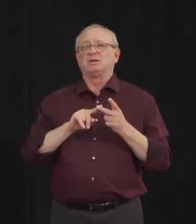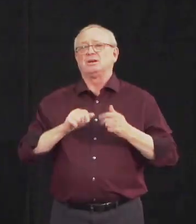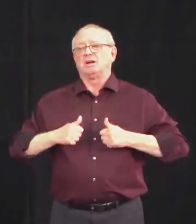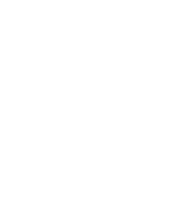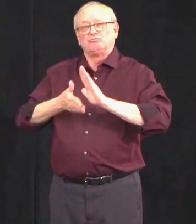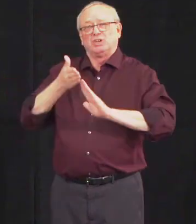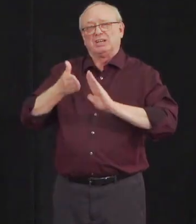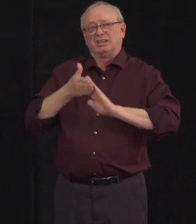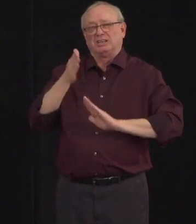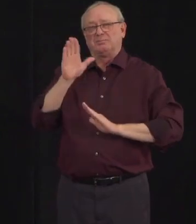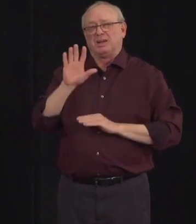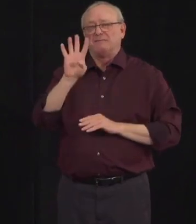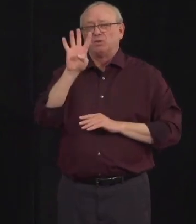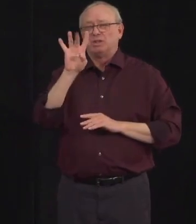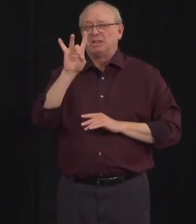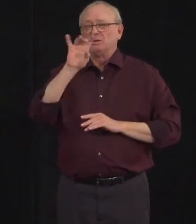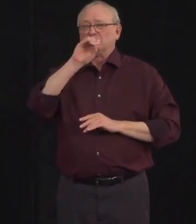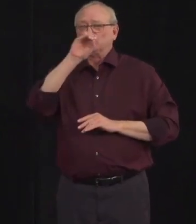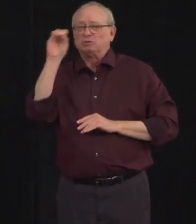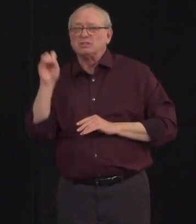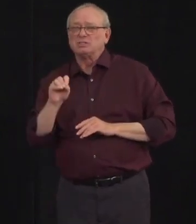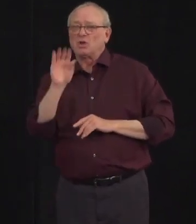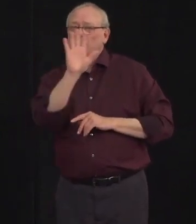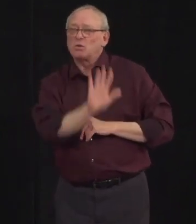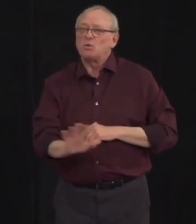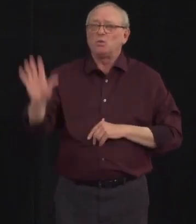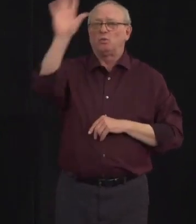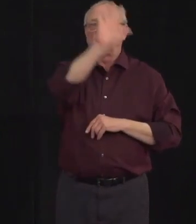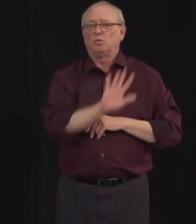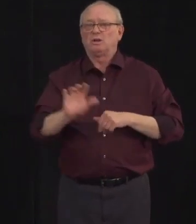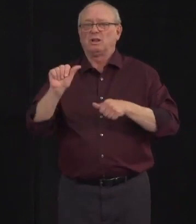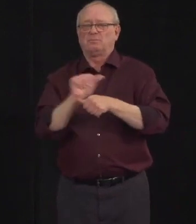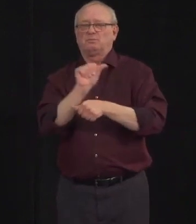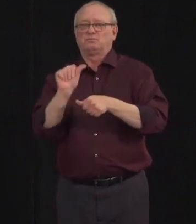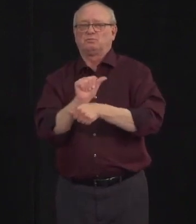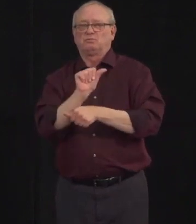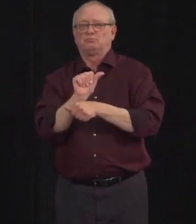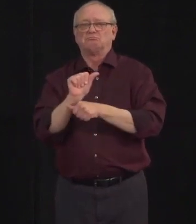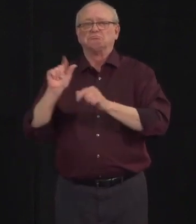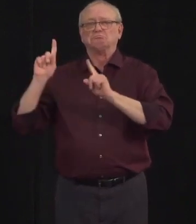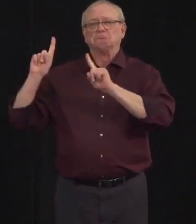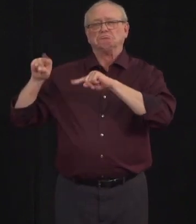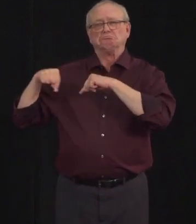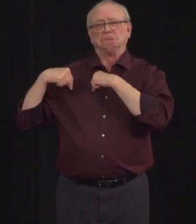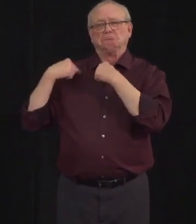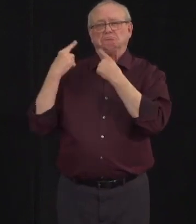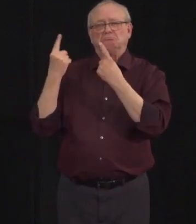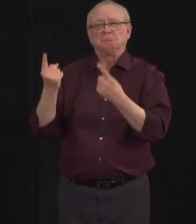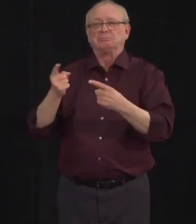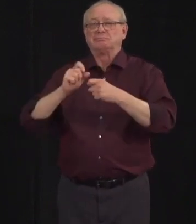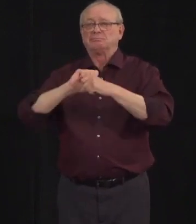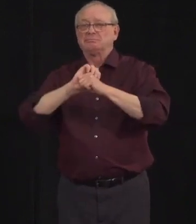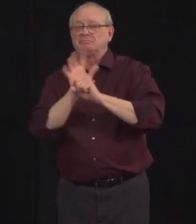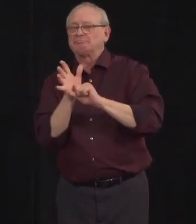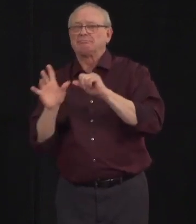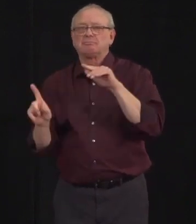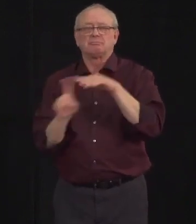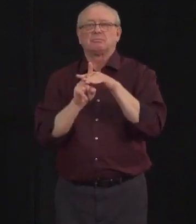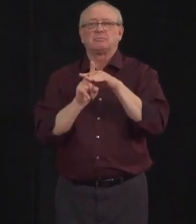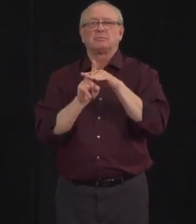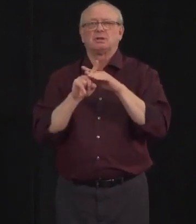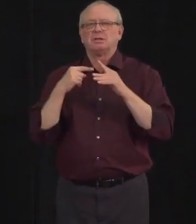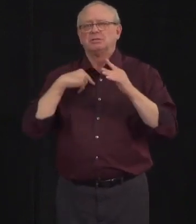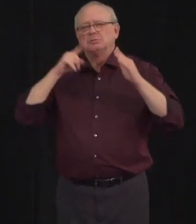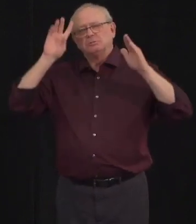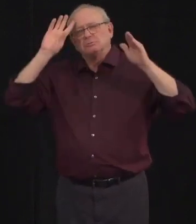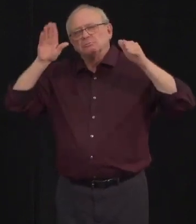everything that we can to help. Our focus from the day the pandemic was declared has been to keep residents and employees safe. To create environments that